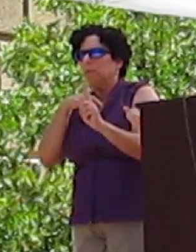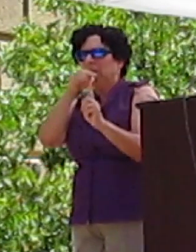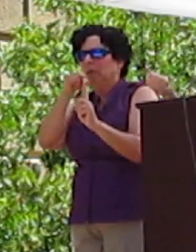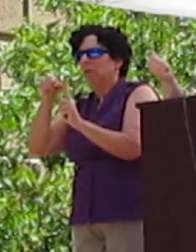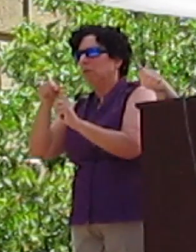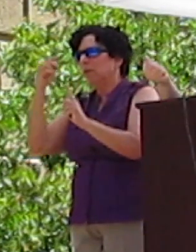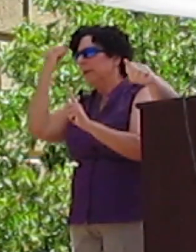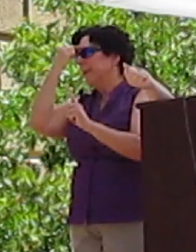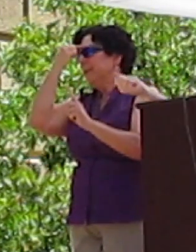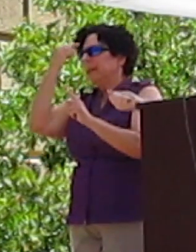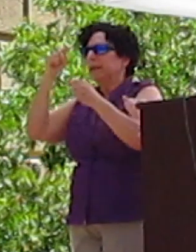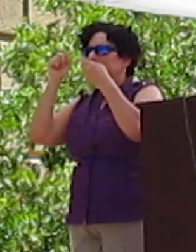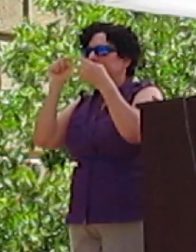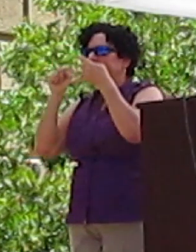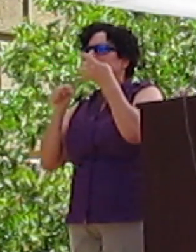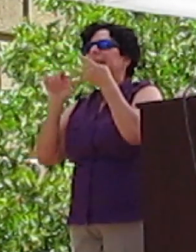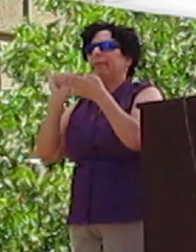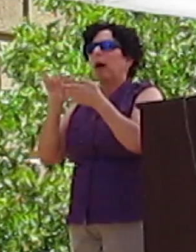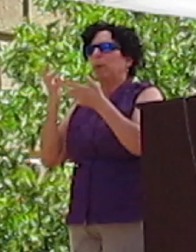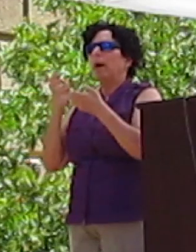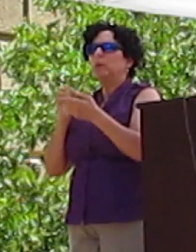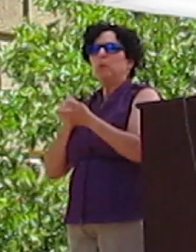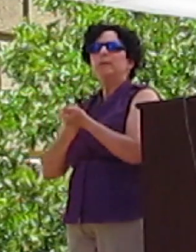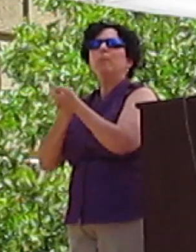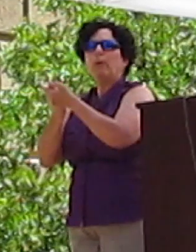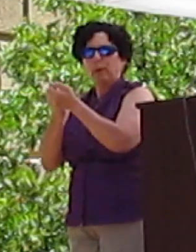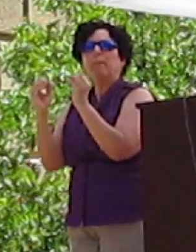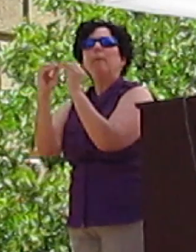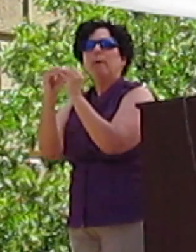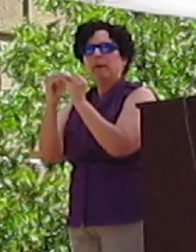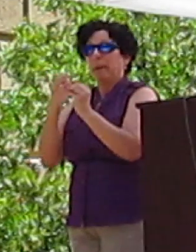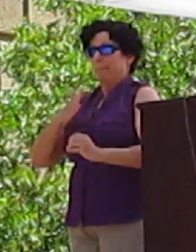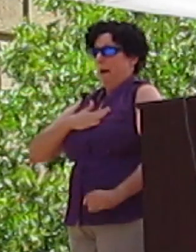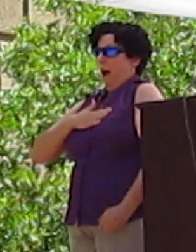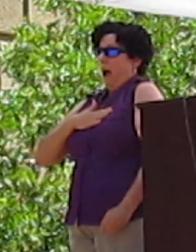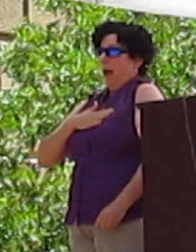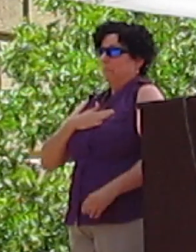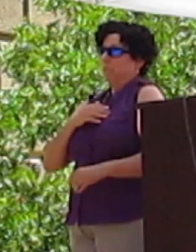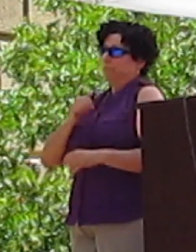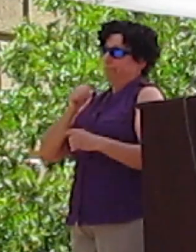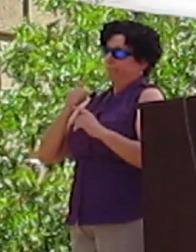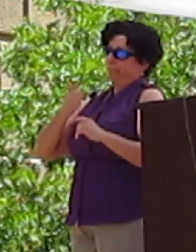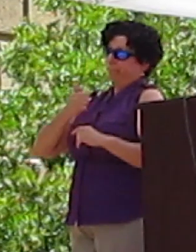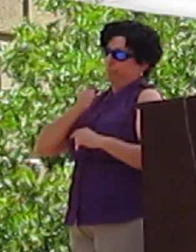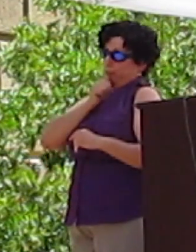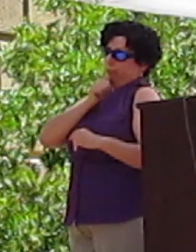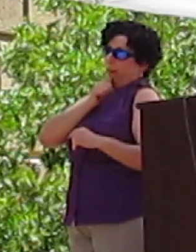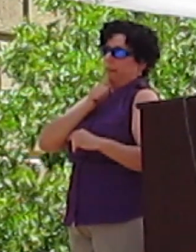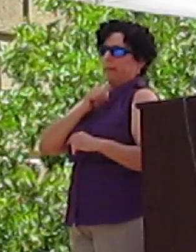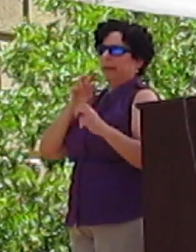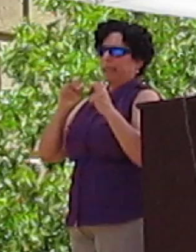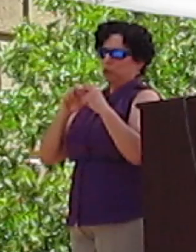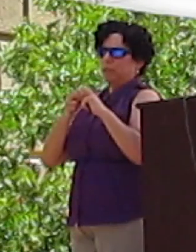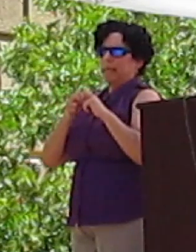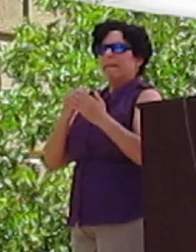support science than there are people here today. My particular issue that is dear to my heart is the